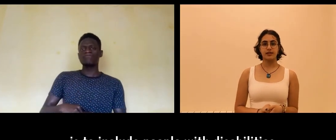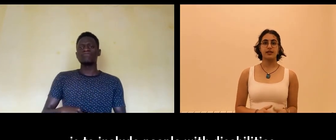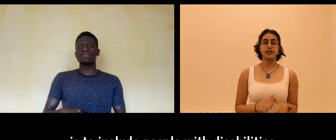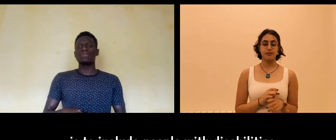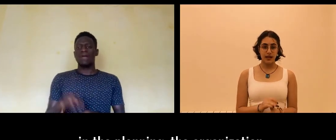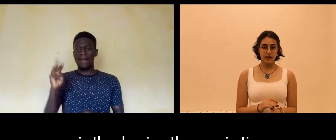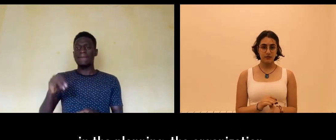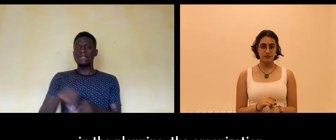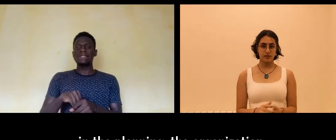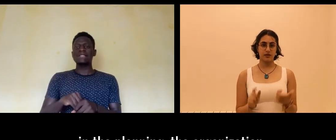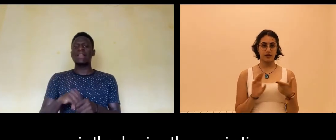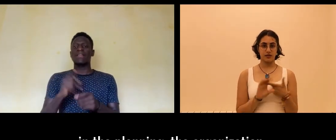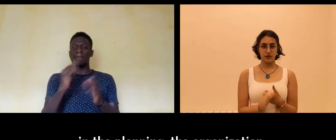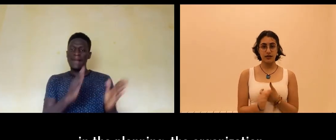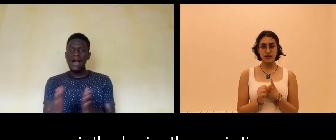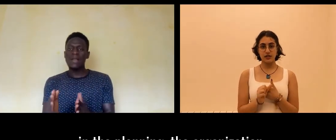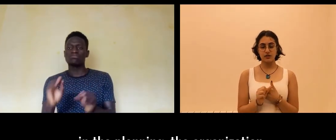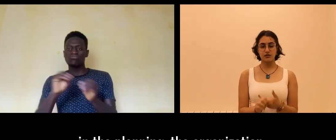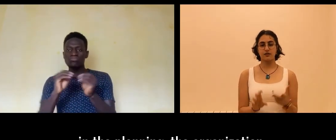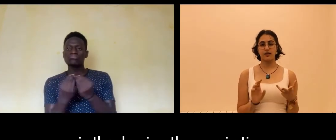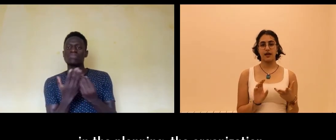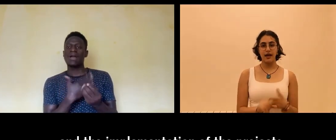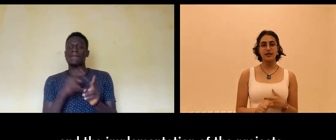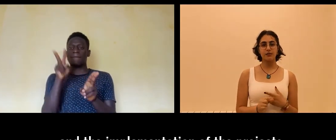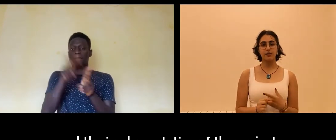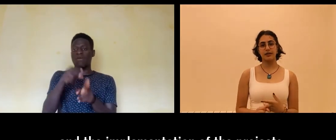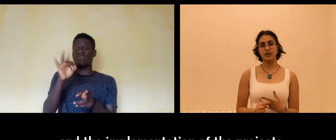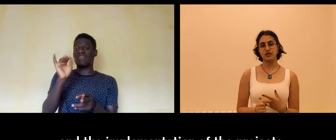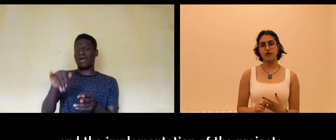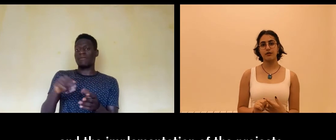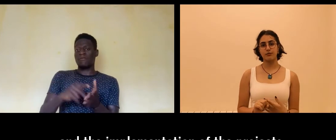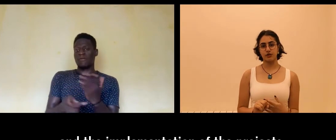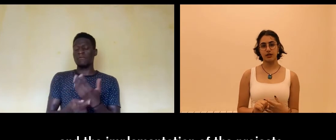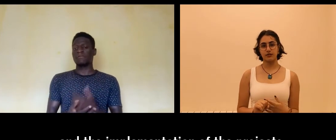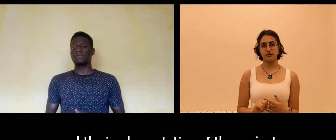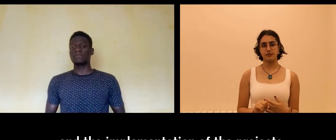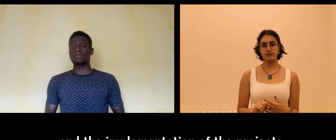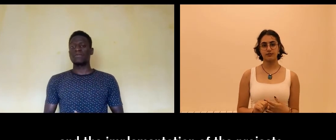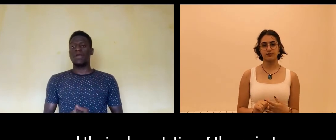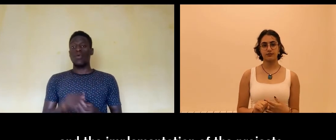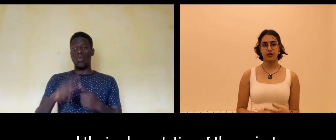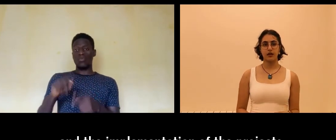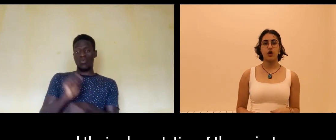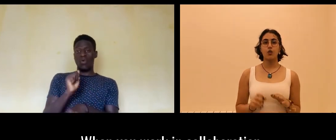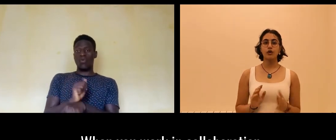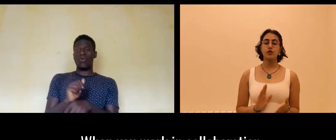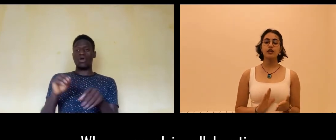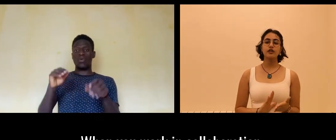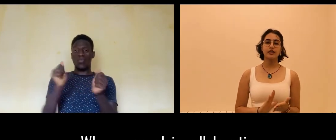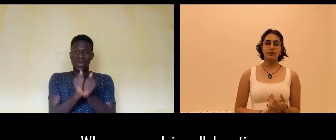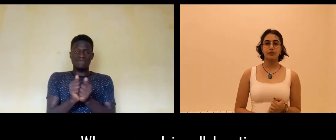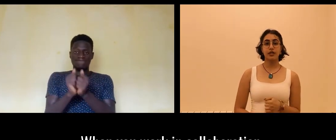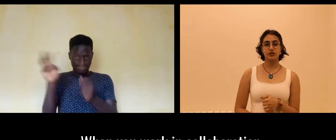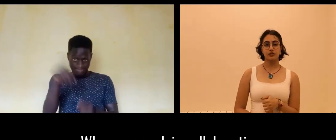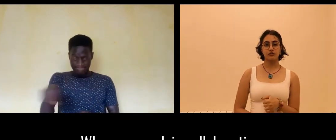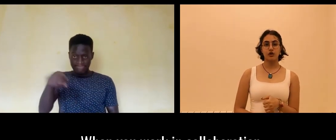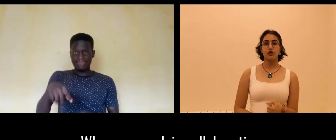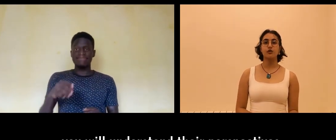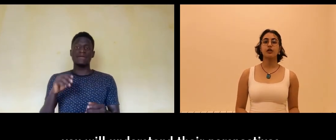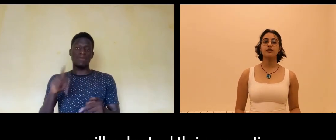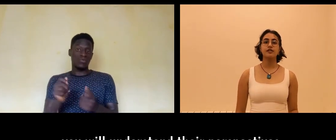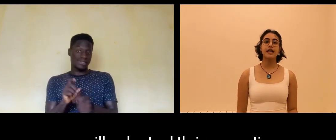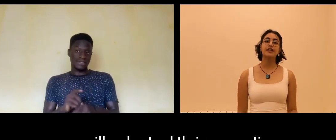disabilities in the planning, the organization, and the implementation of the projects. When you work on collaboration,